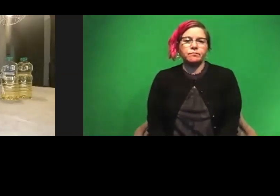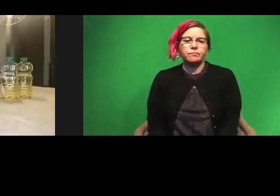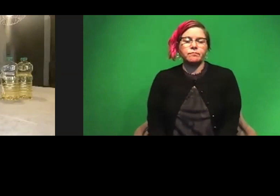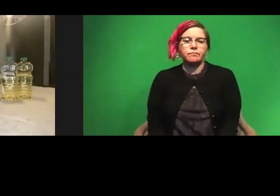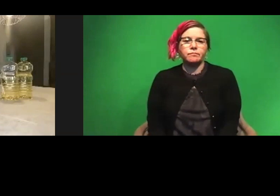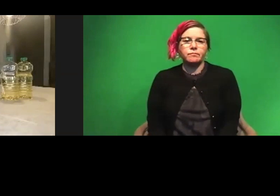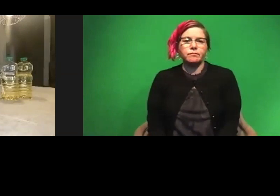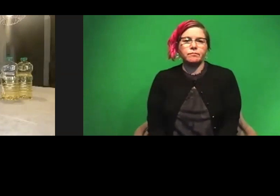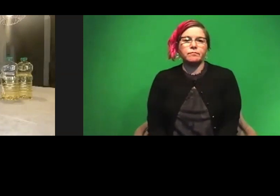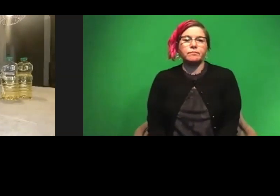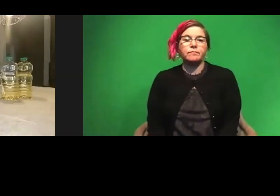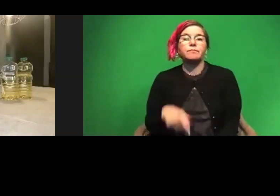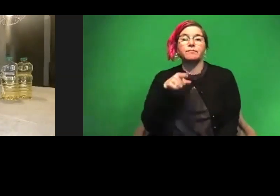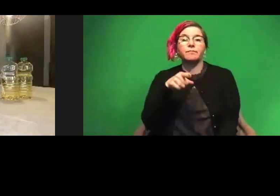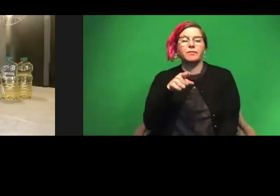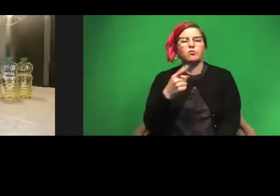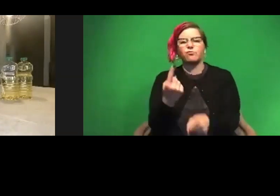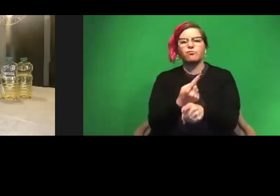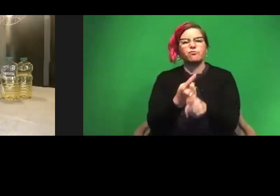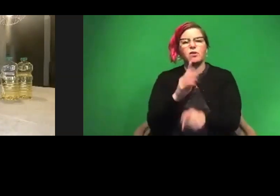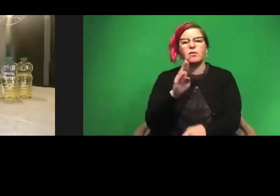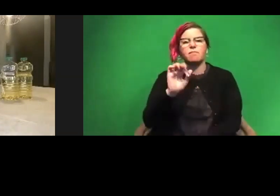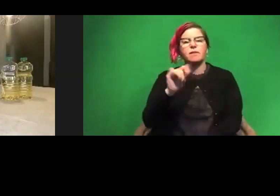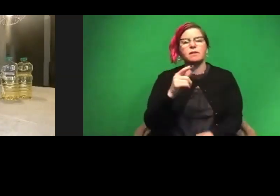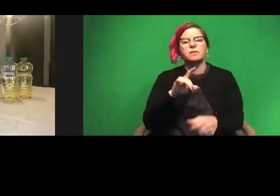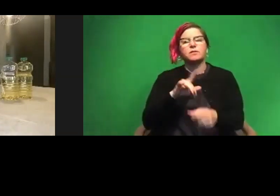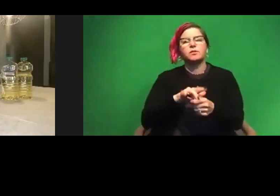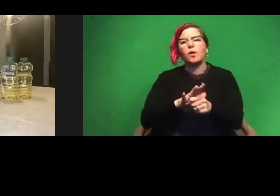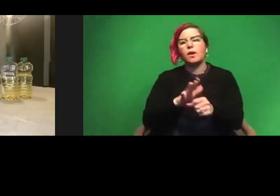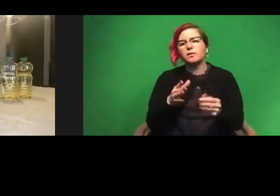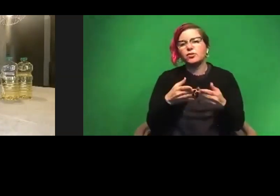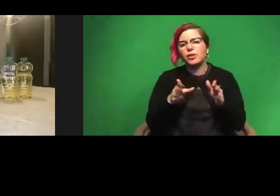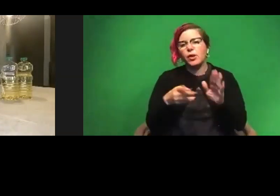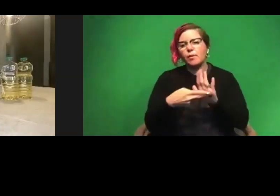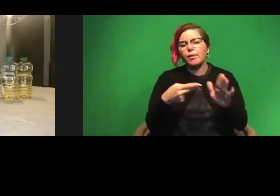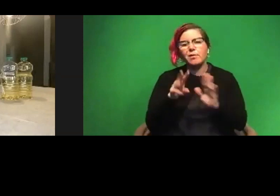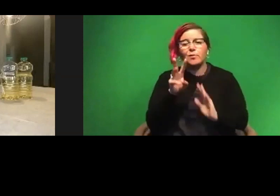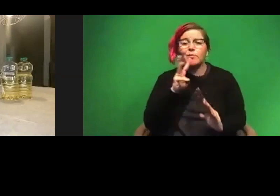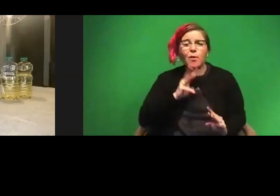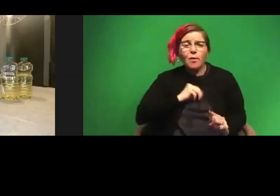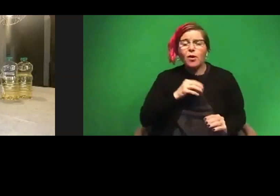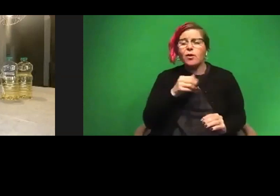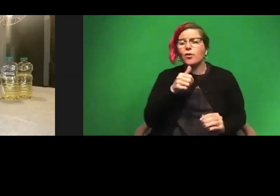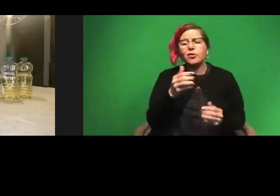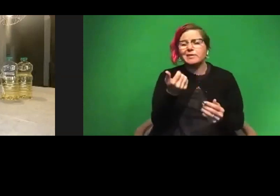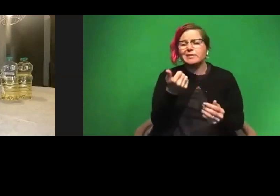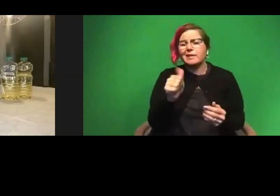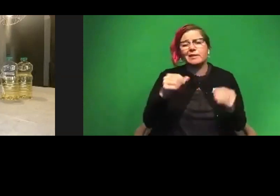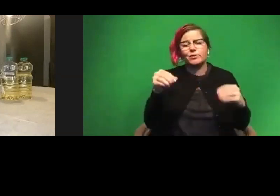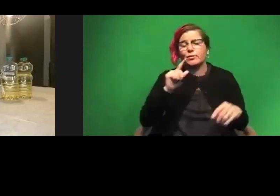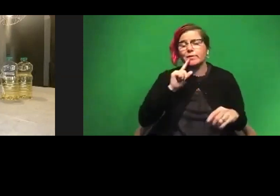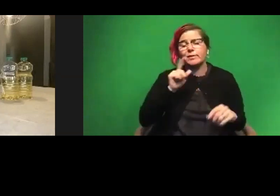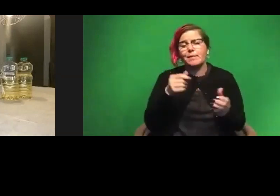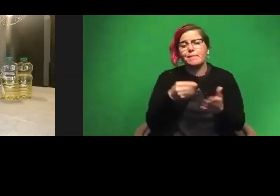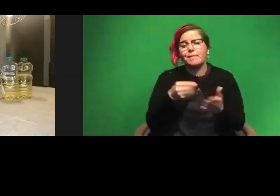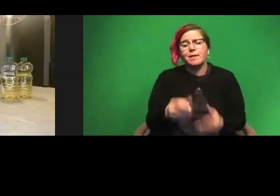And this is just regular baking soda that you can get. the off-brand that you can get from Walmart or any other convenience store. So another good